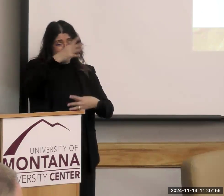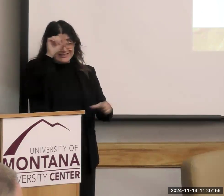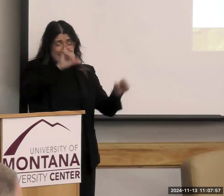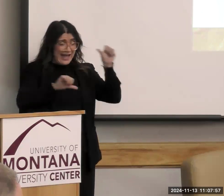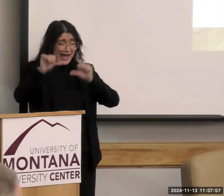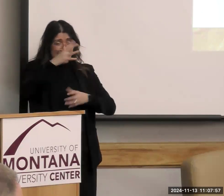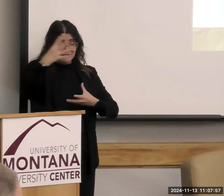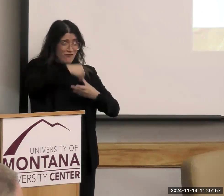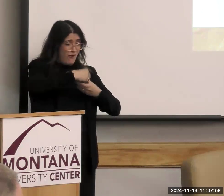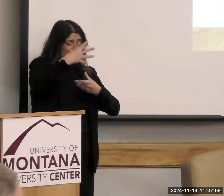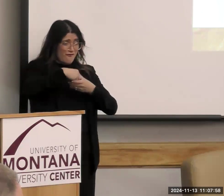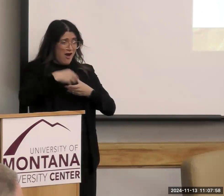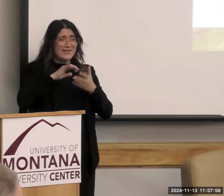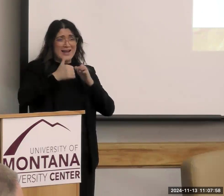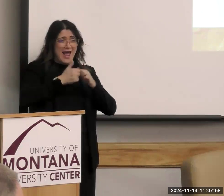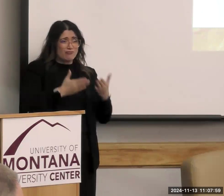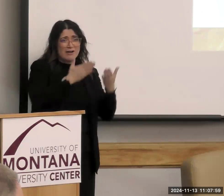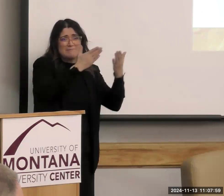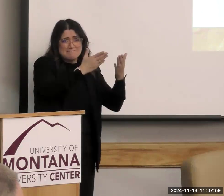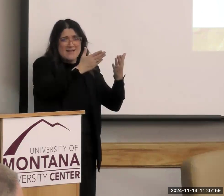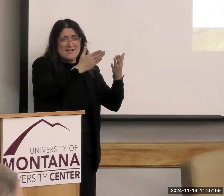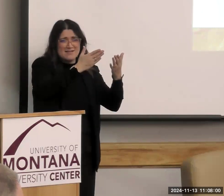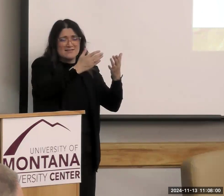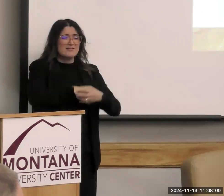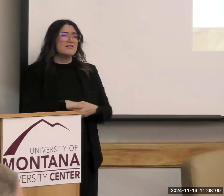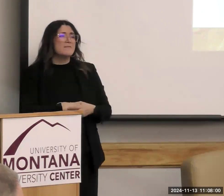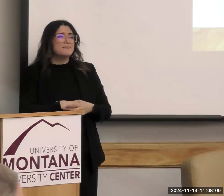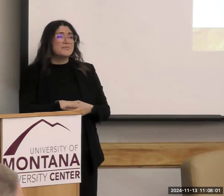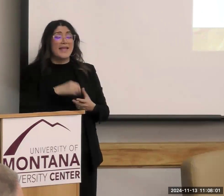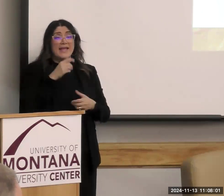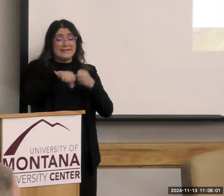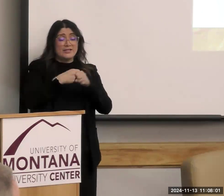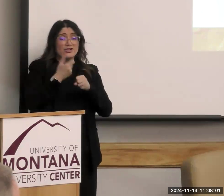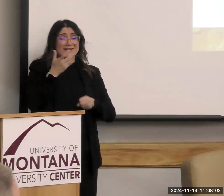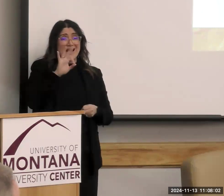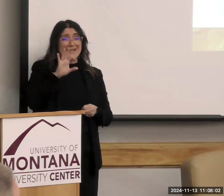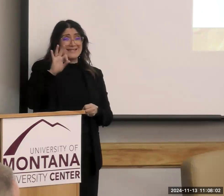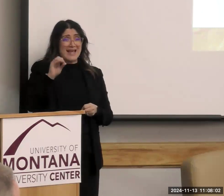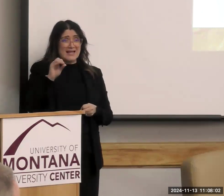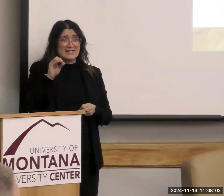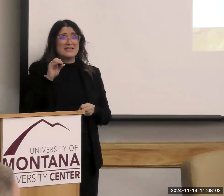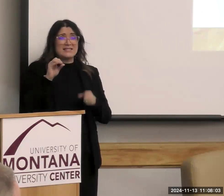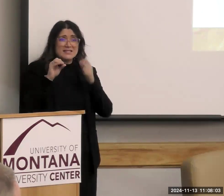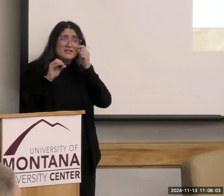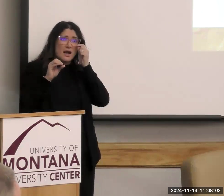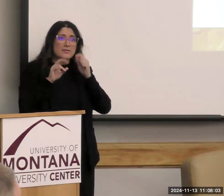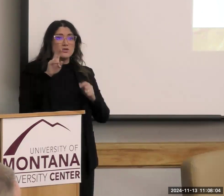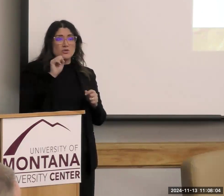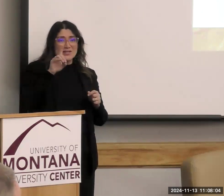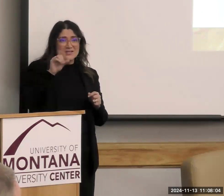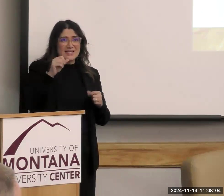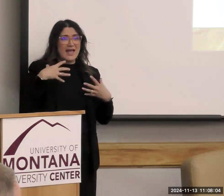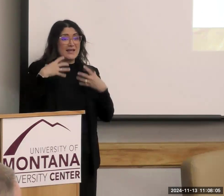recommendations. And in 1990, Health and Human Services and USDA were